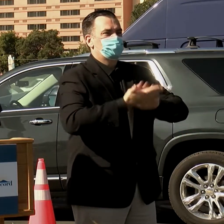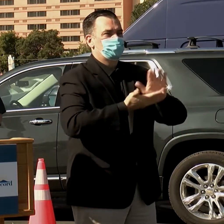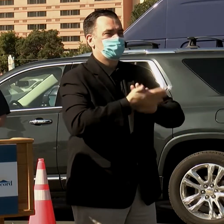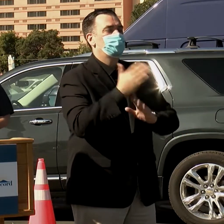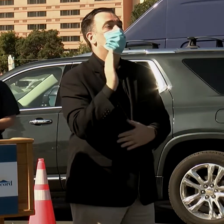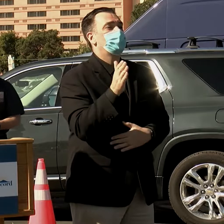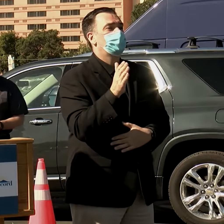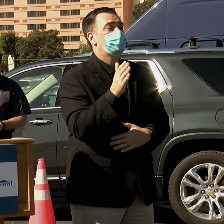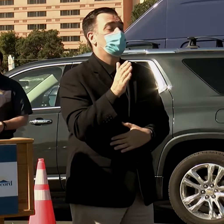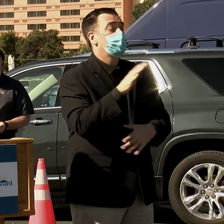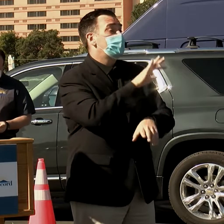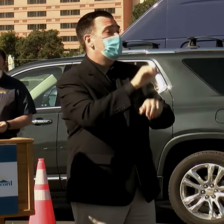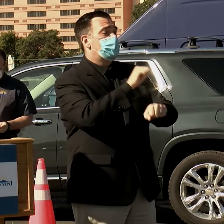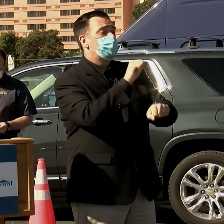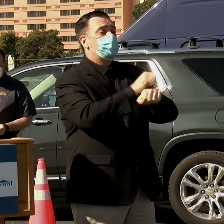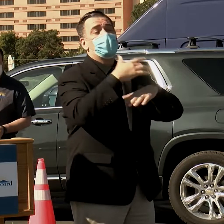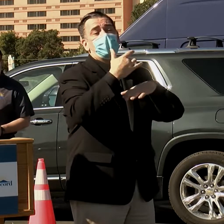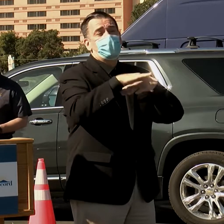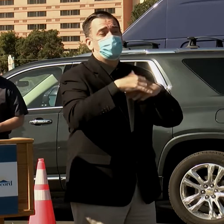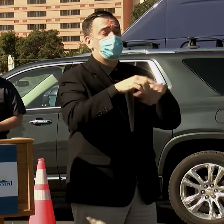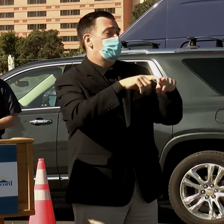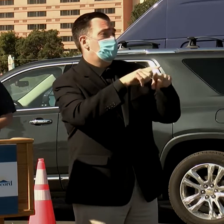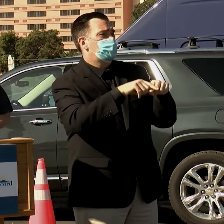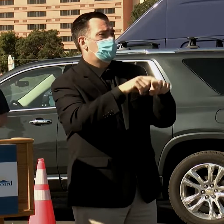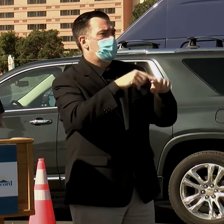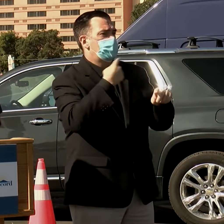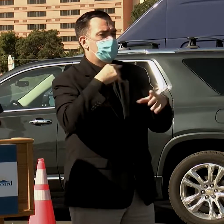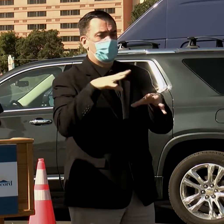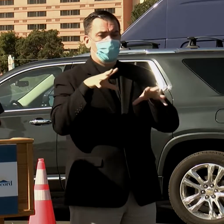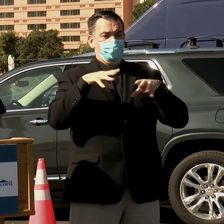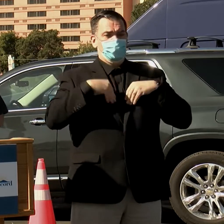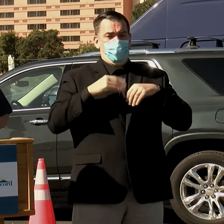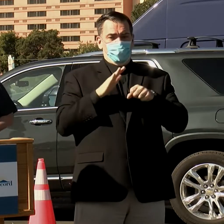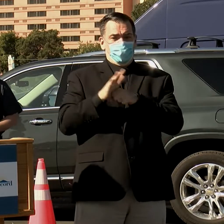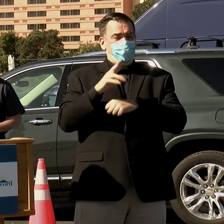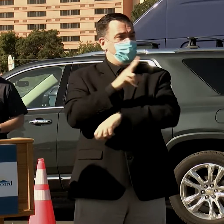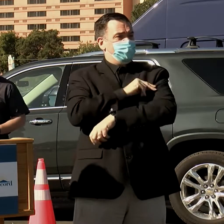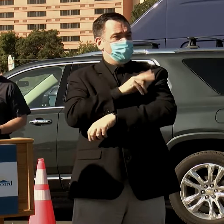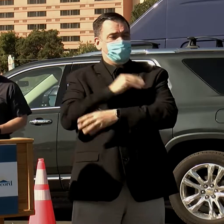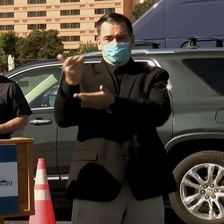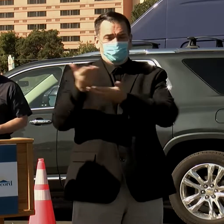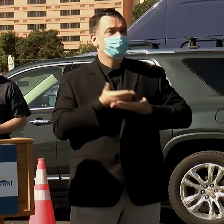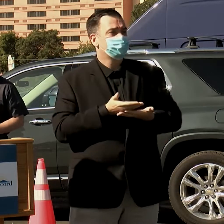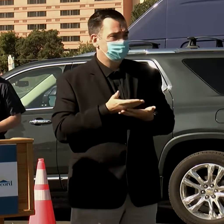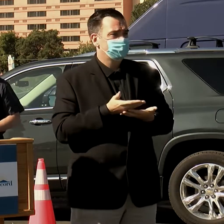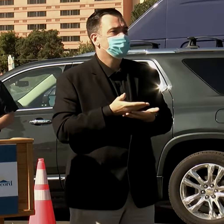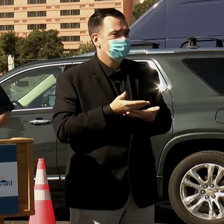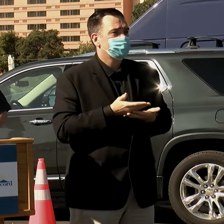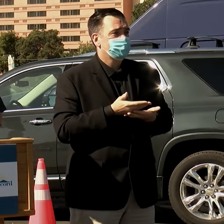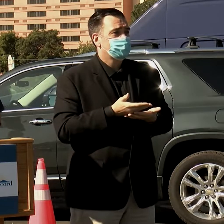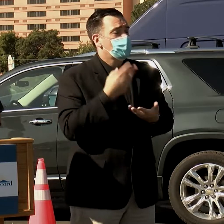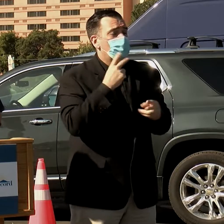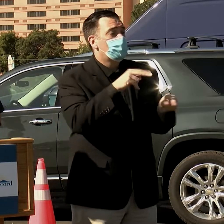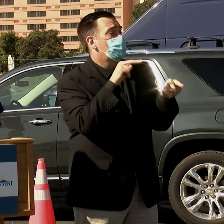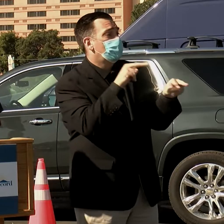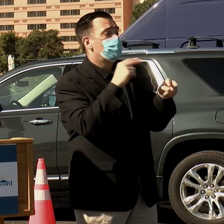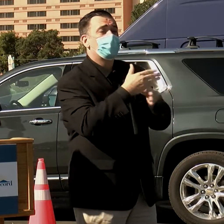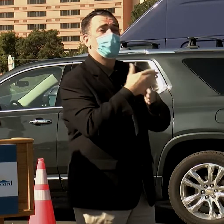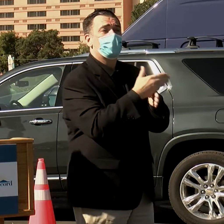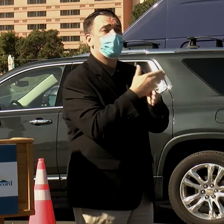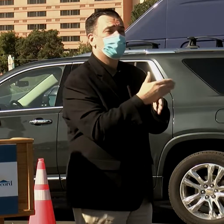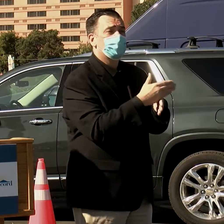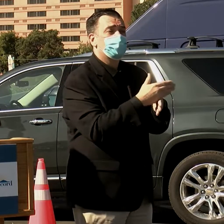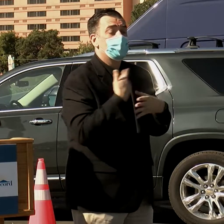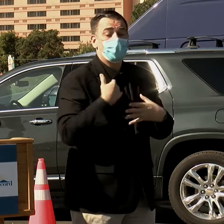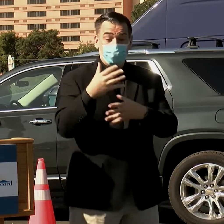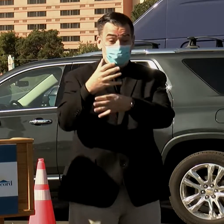with appointment availability being dependent on our receiving enough vaccine supply. We look forward to this partnership, and as